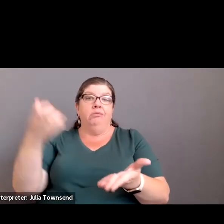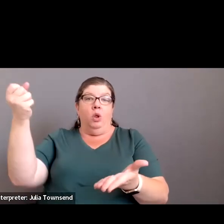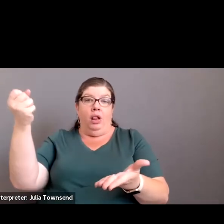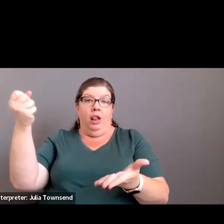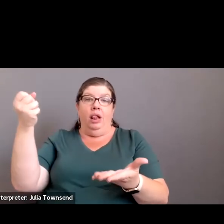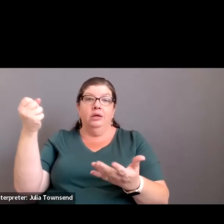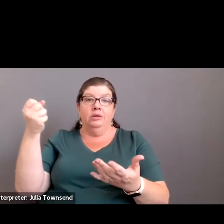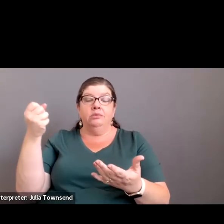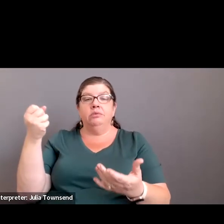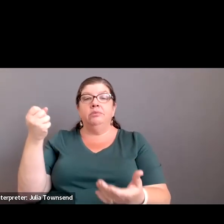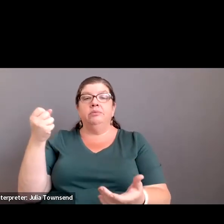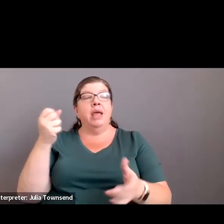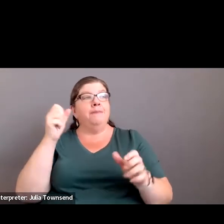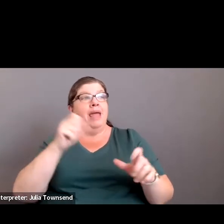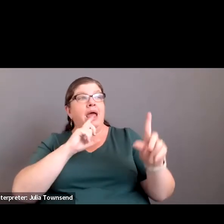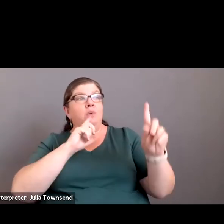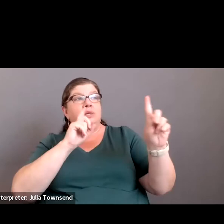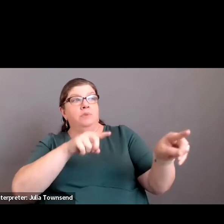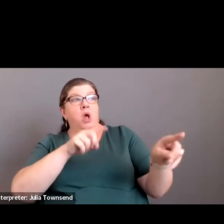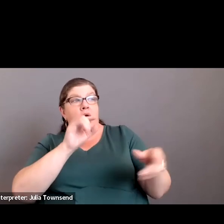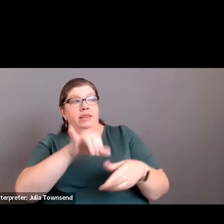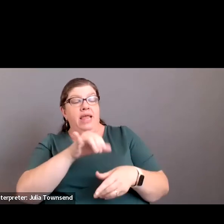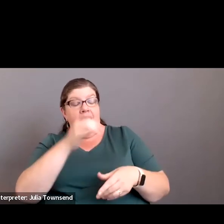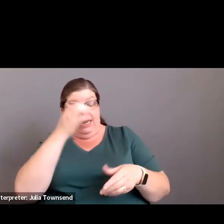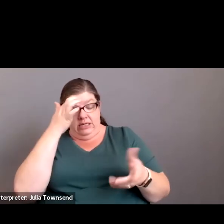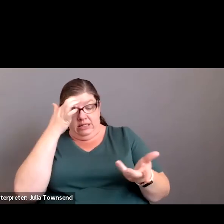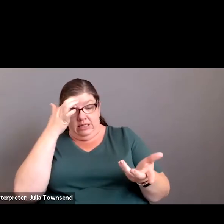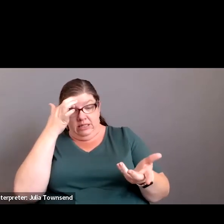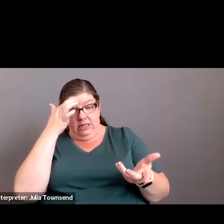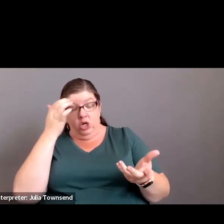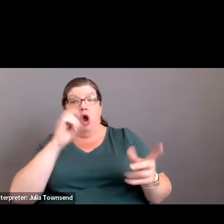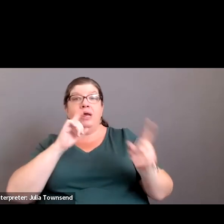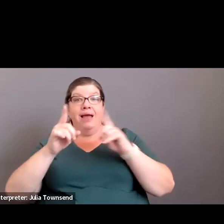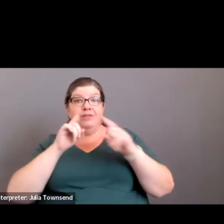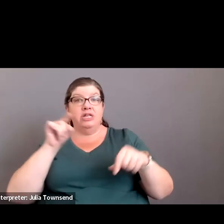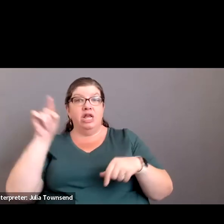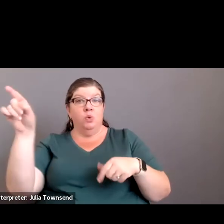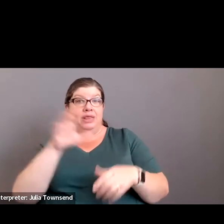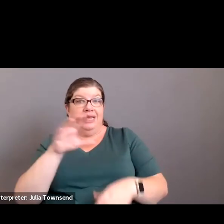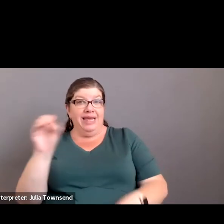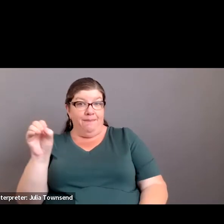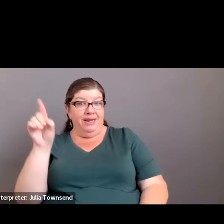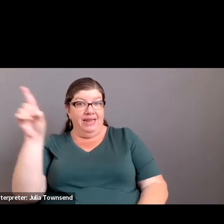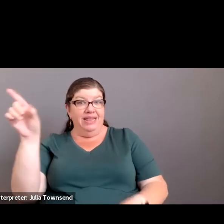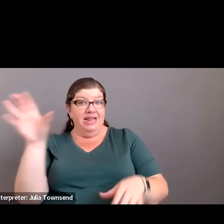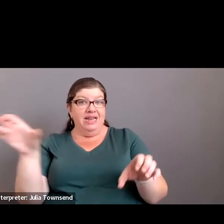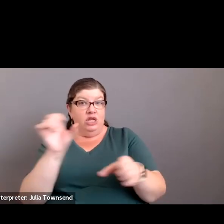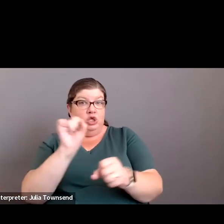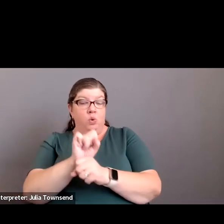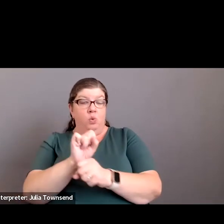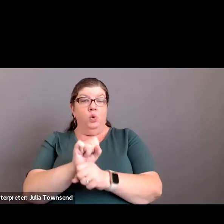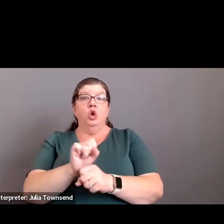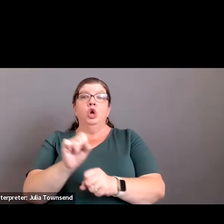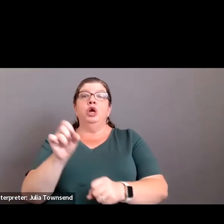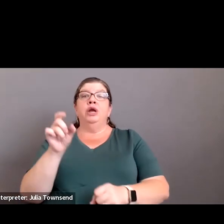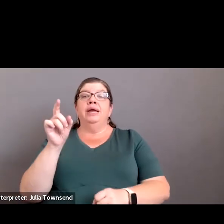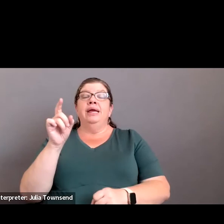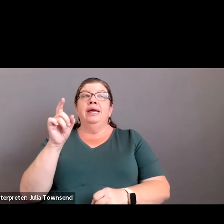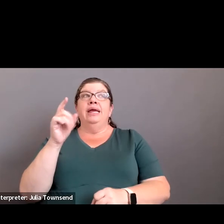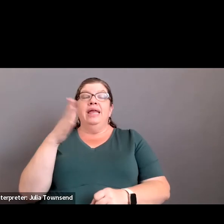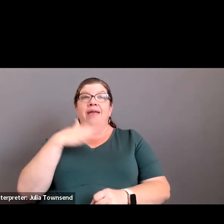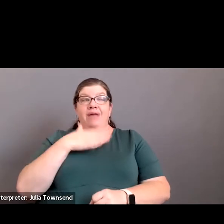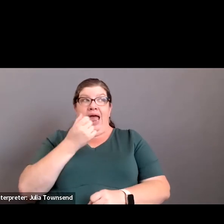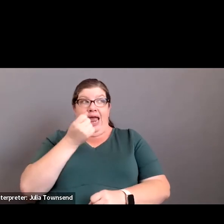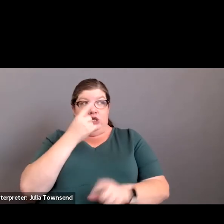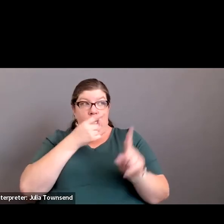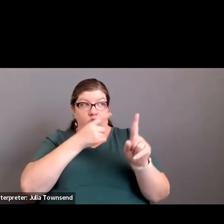Okay. Yeah. May I just respond that – Sure. In our conversations with the company that does the work, I think – if